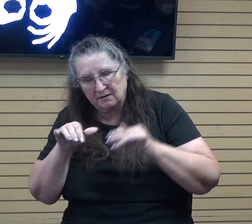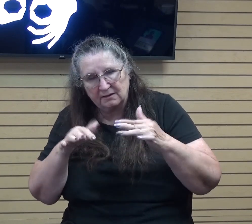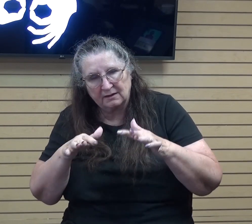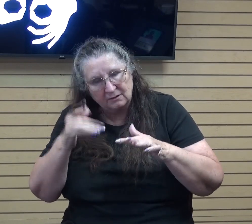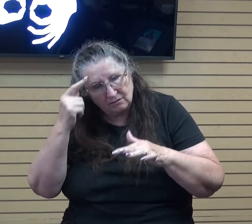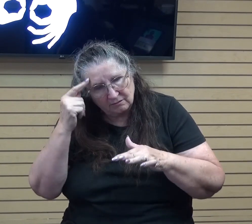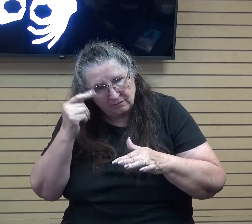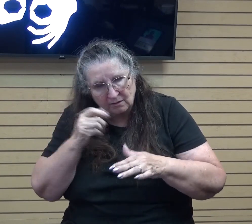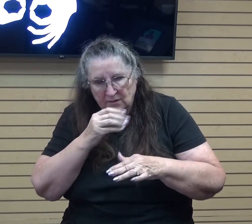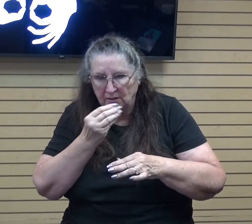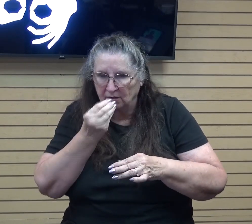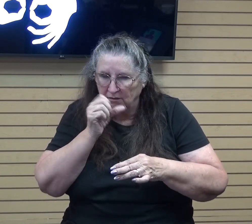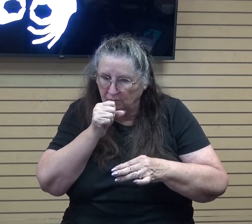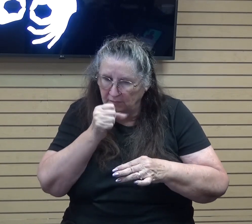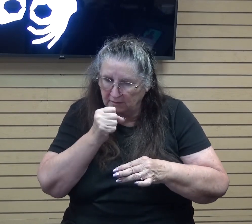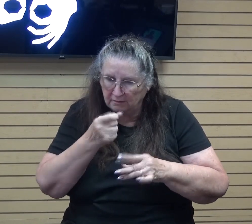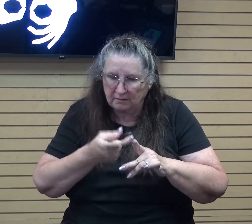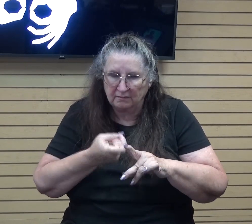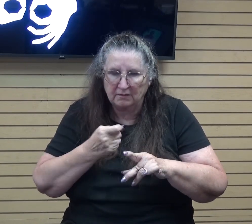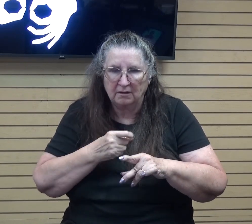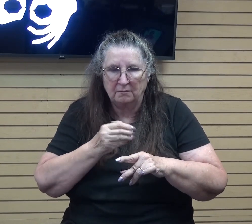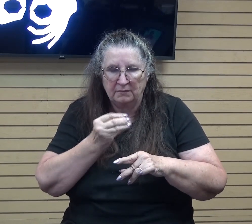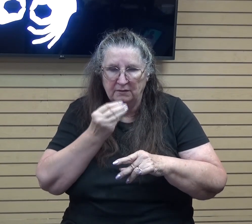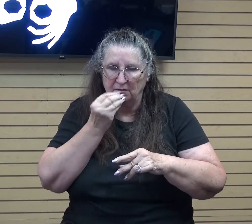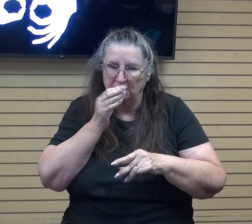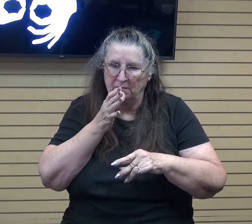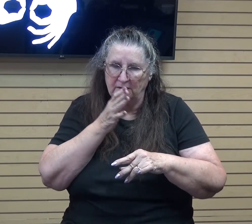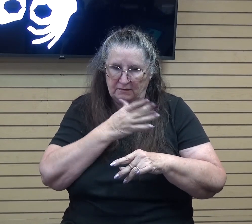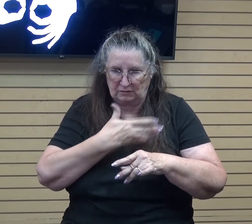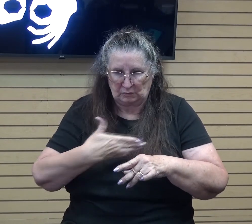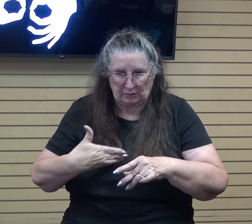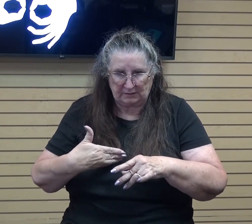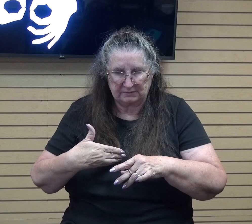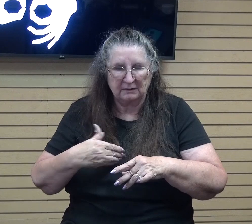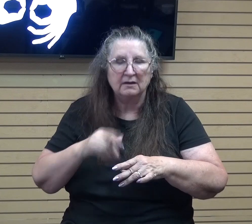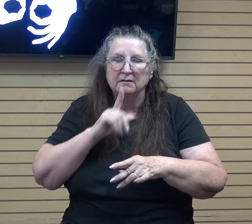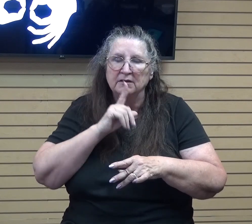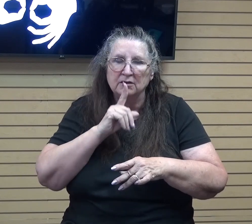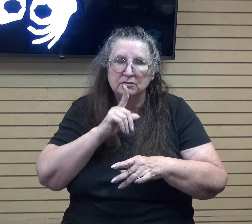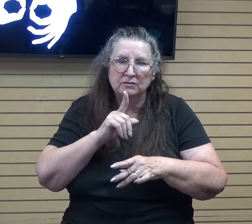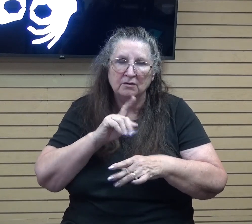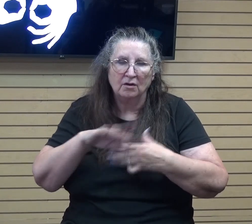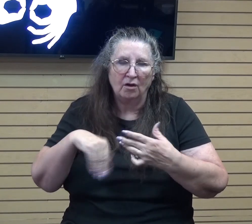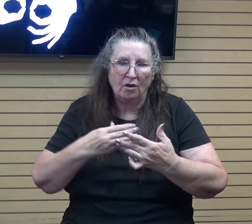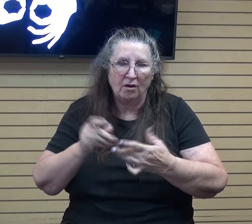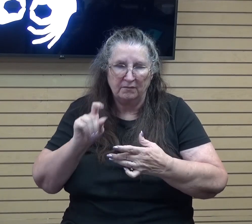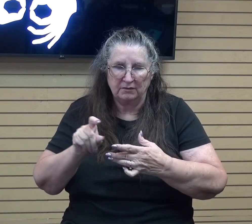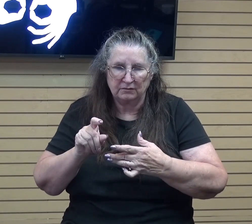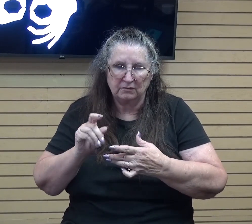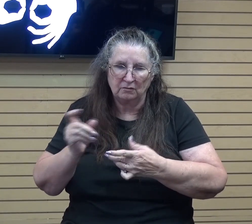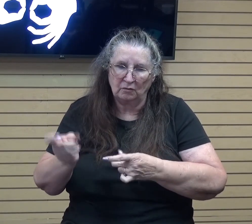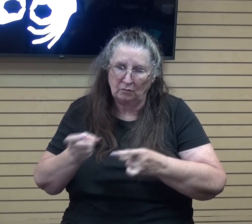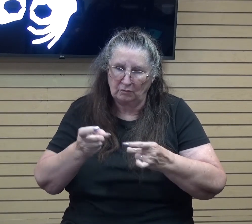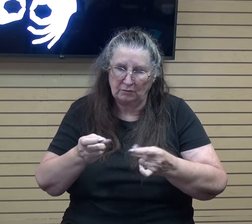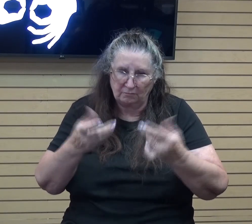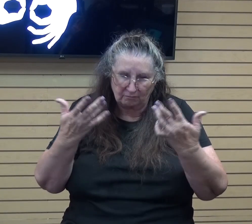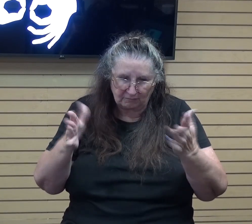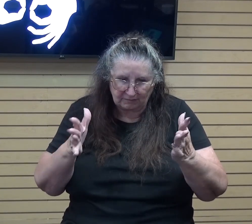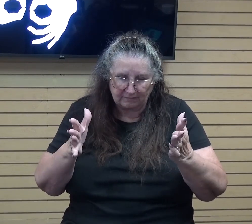milk from their mother's breast because they are assured that all of their needs will be met. They have total